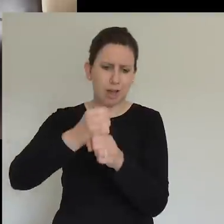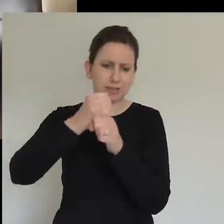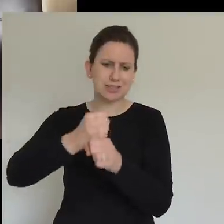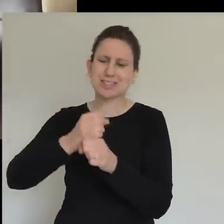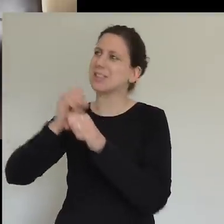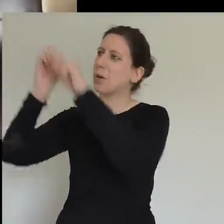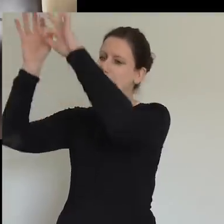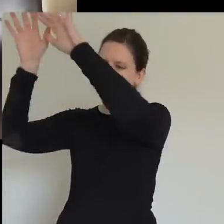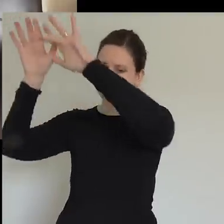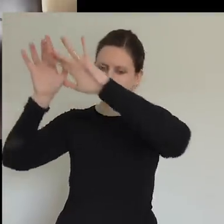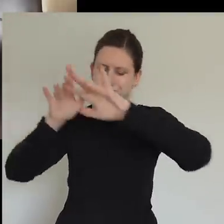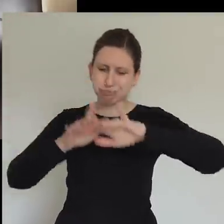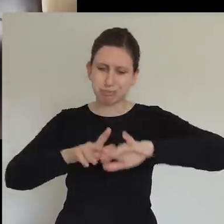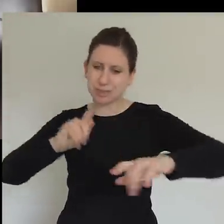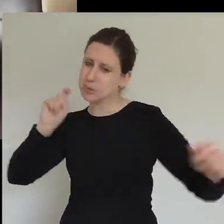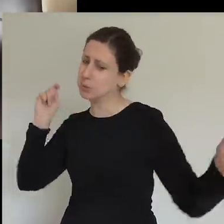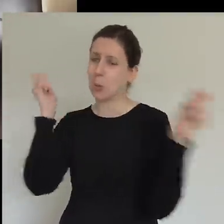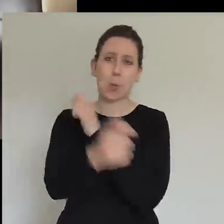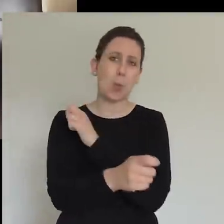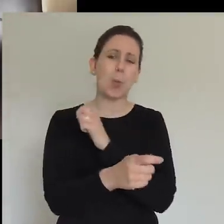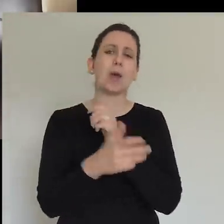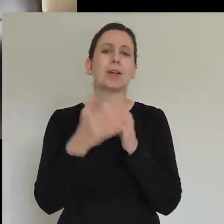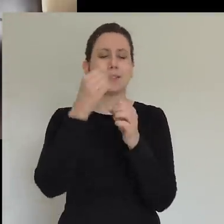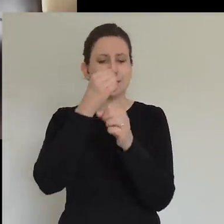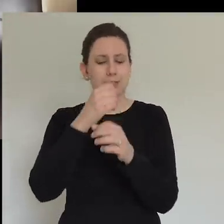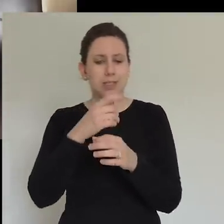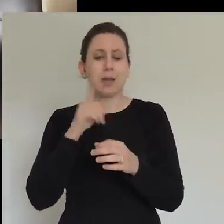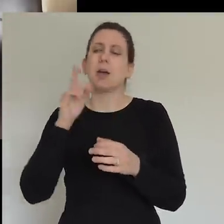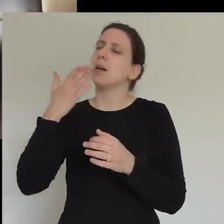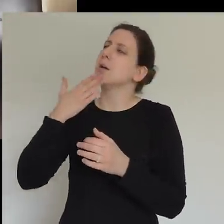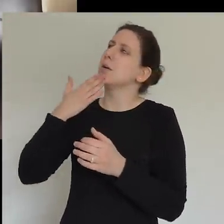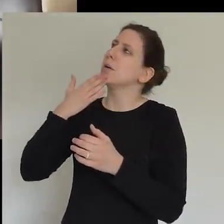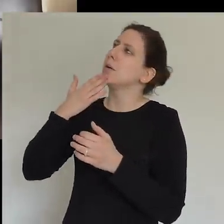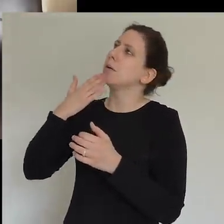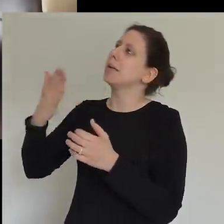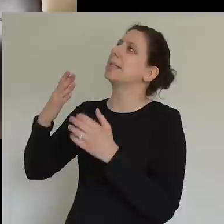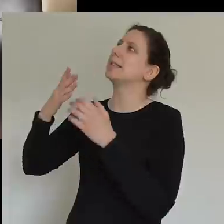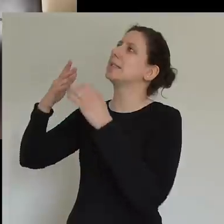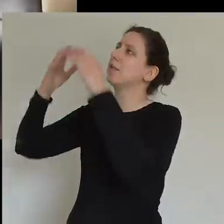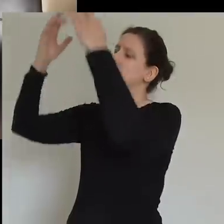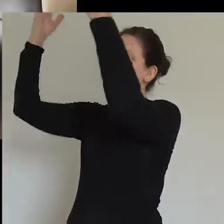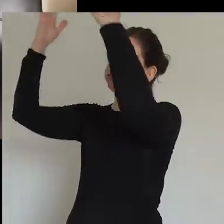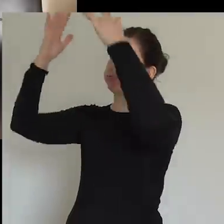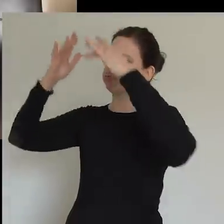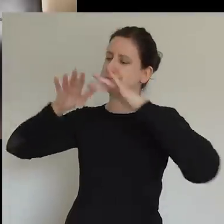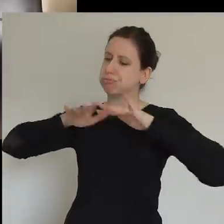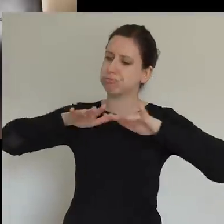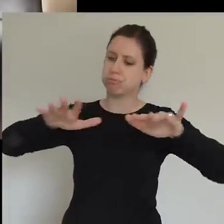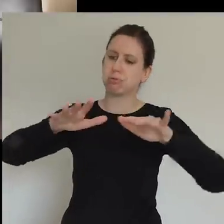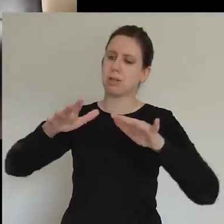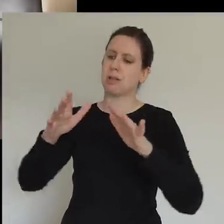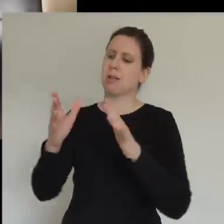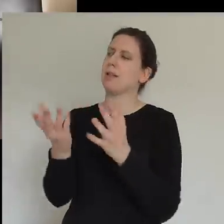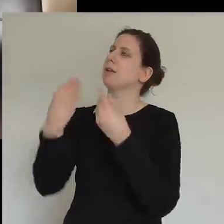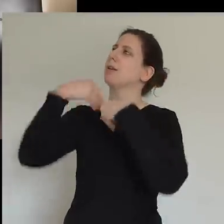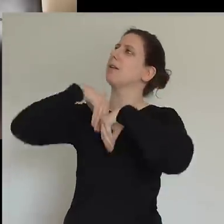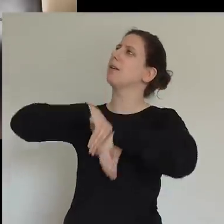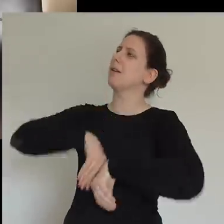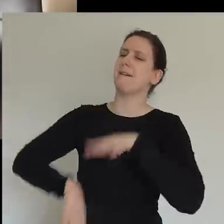come and that you would fill us, Lord, that you would fill us with your Spirit, that you would bring us together in a supernatural way.